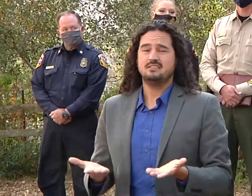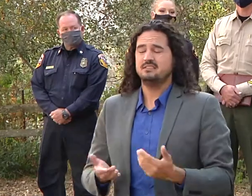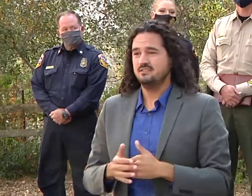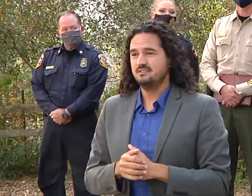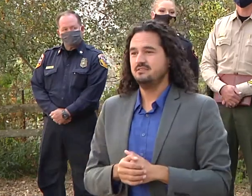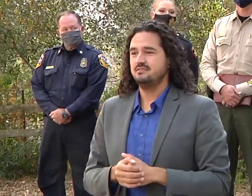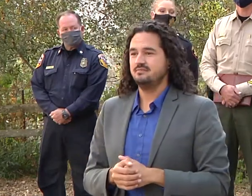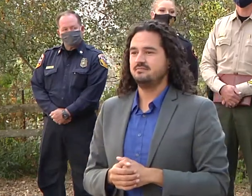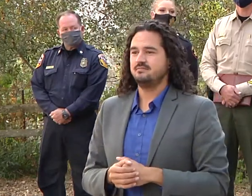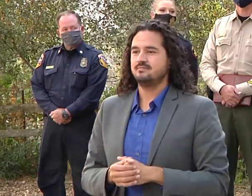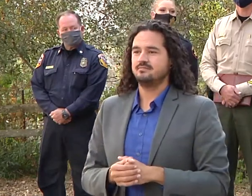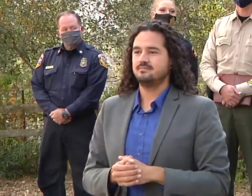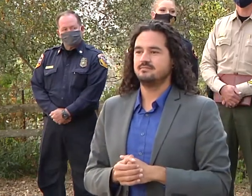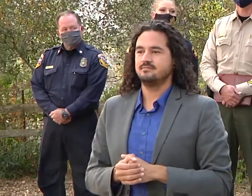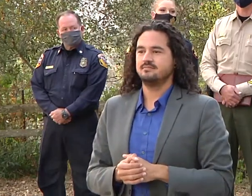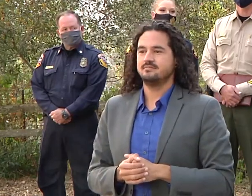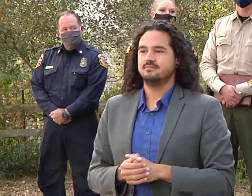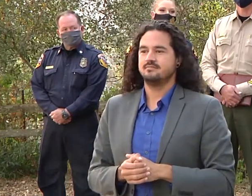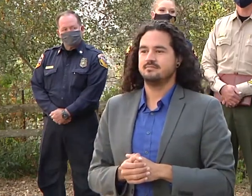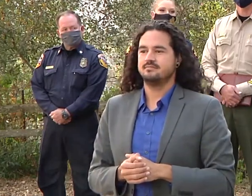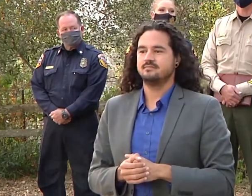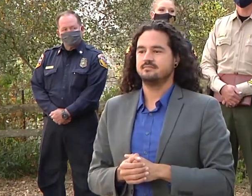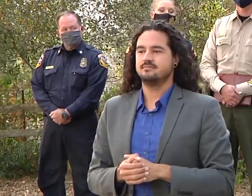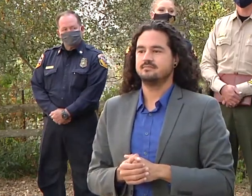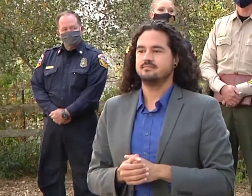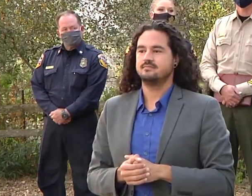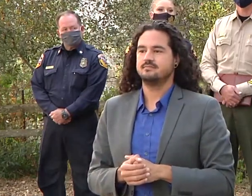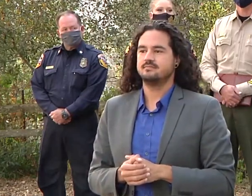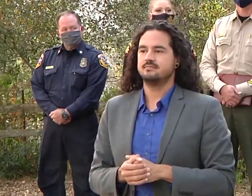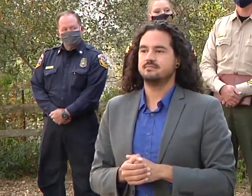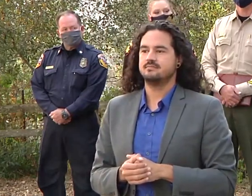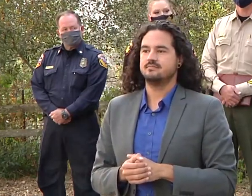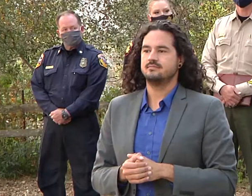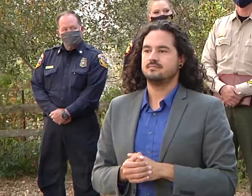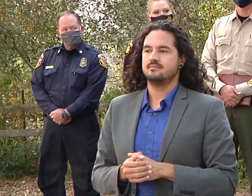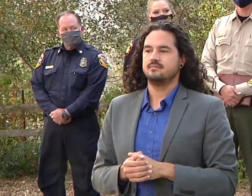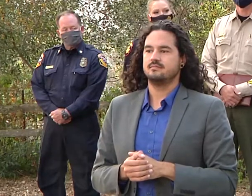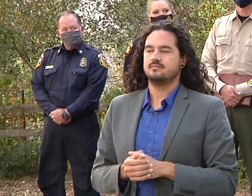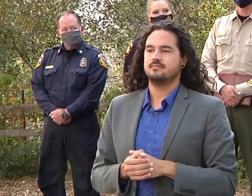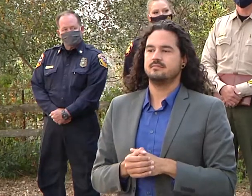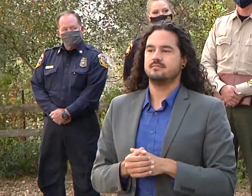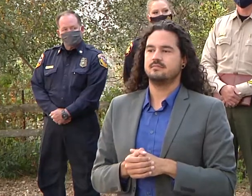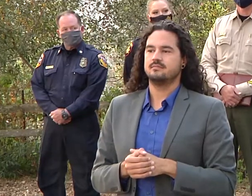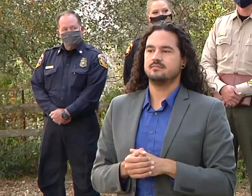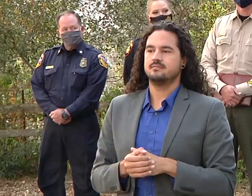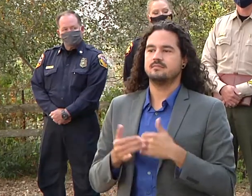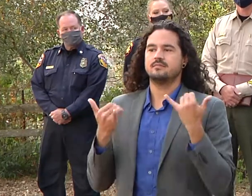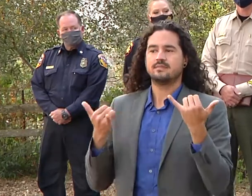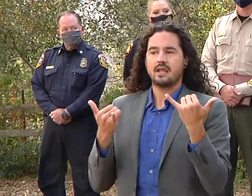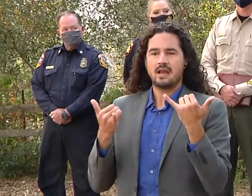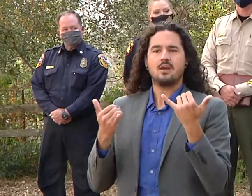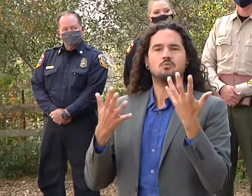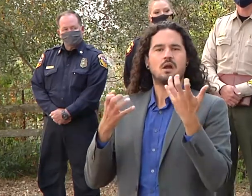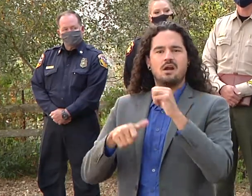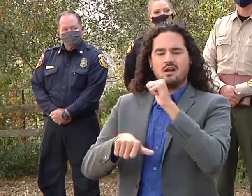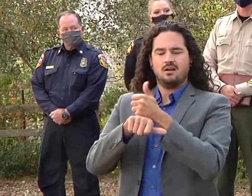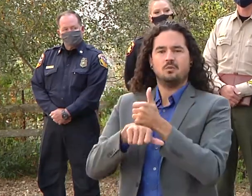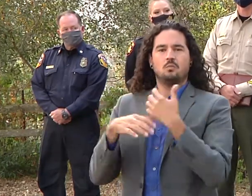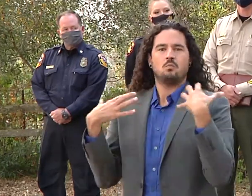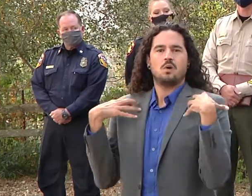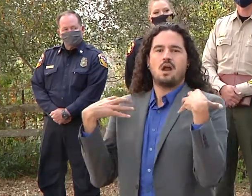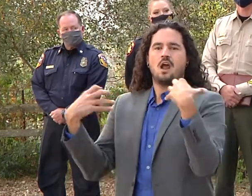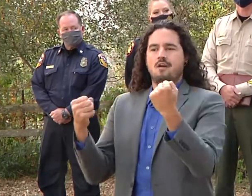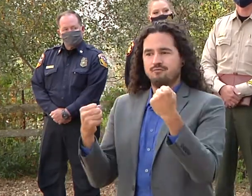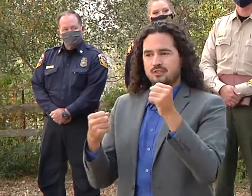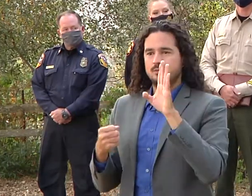working to stand up a recovery branch in our emergency operations center that will really cover all things